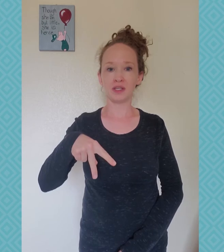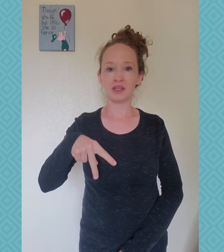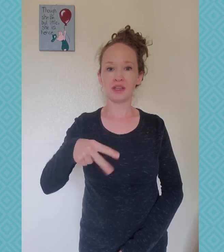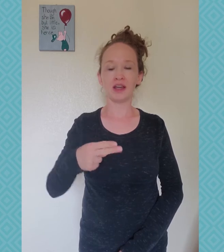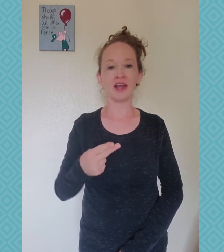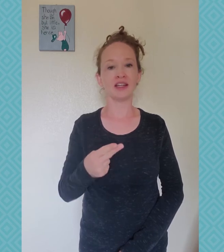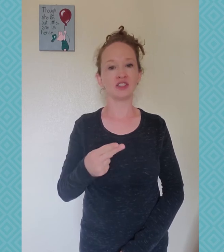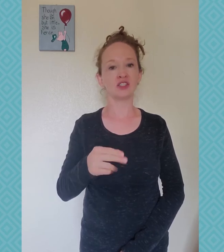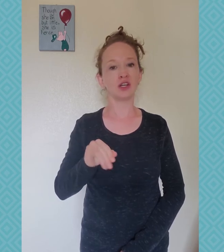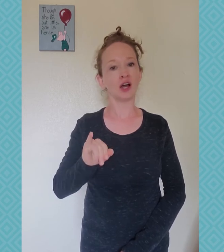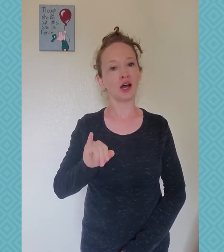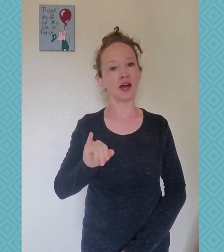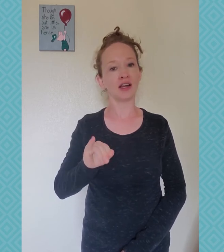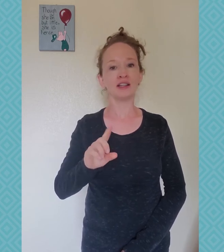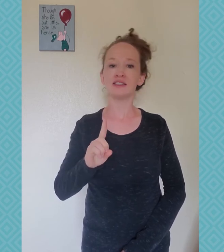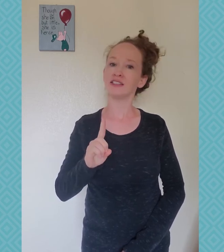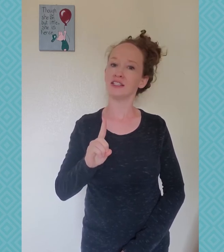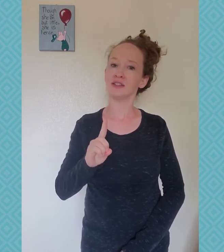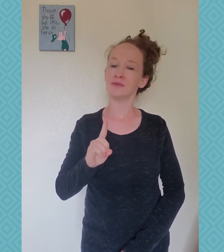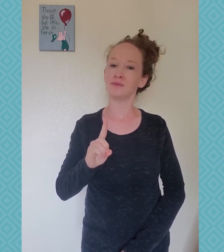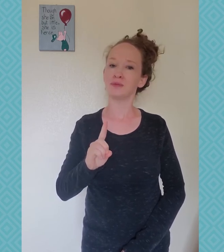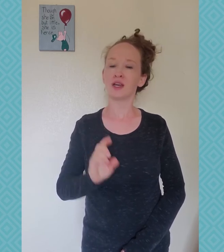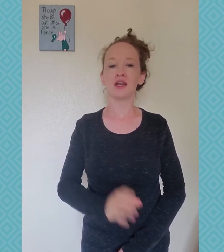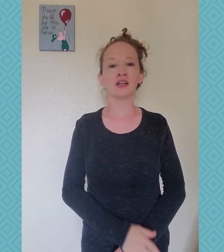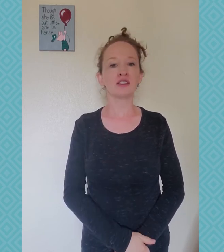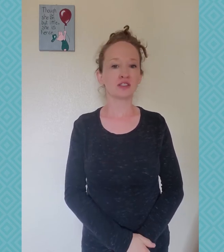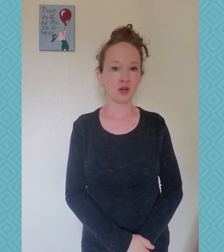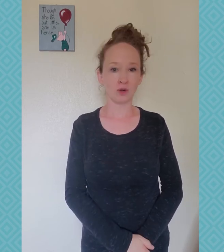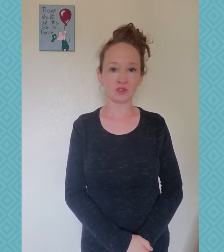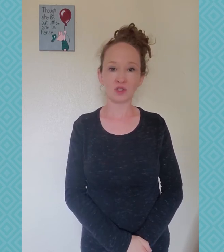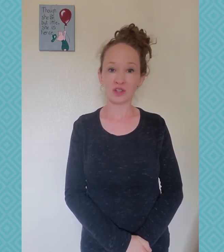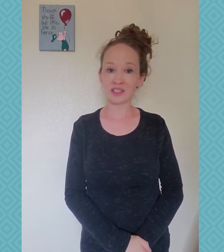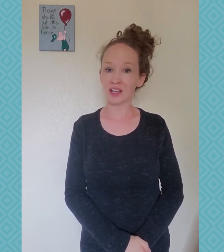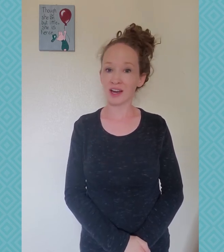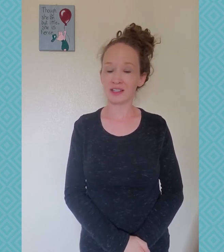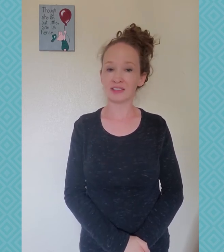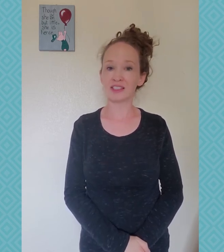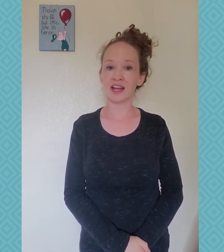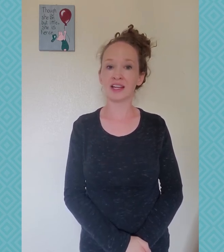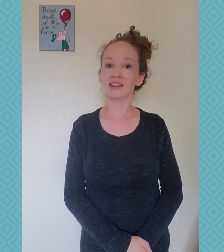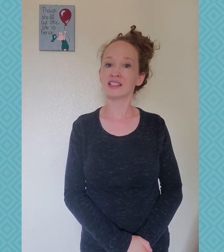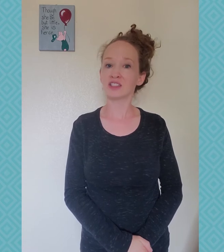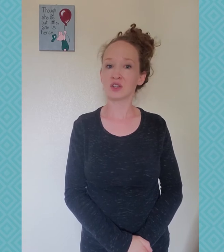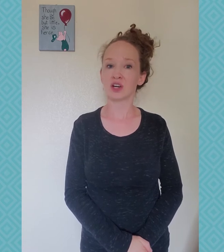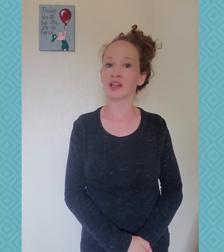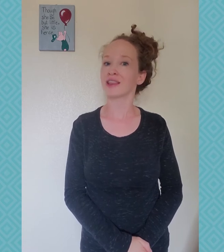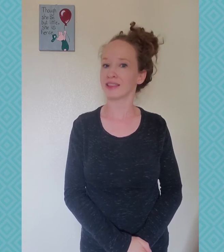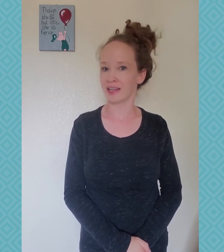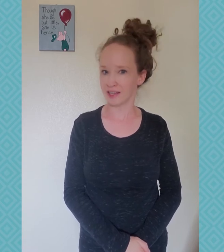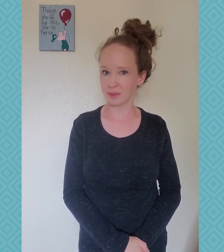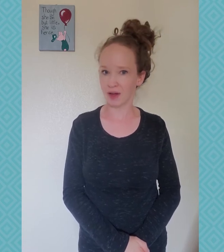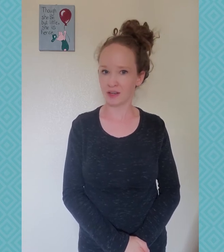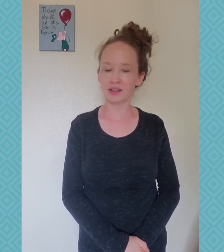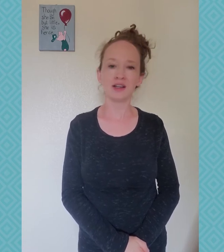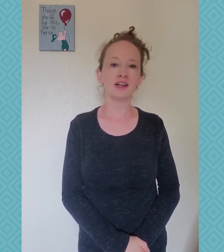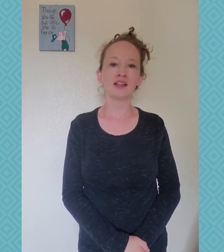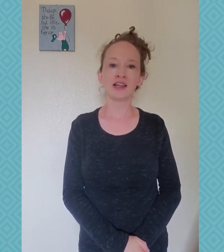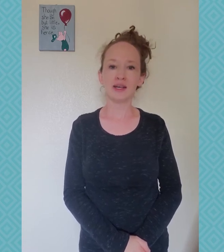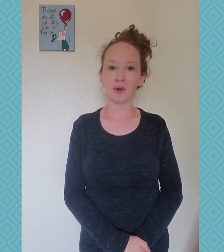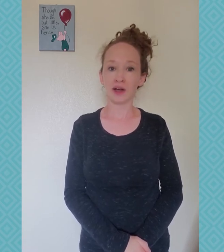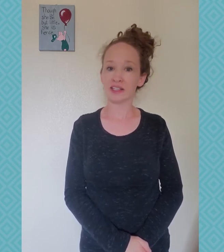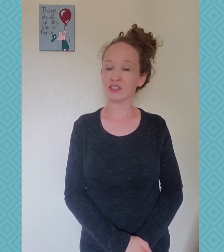p, h, i, d. So to learn a sign today, let's learn ladybug.